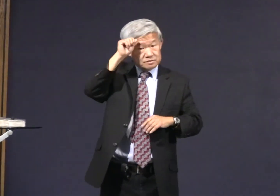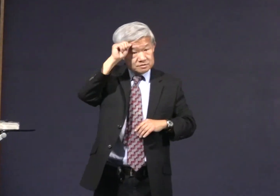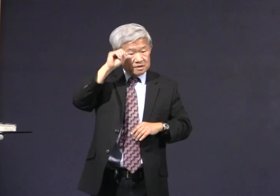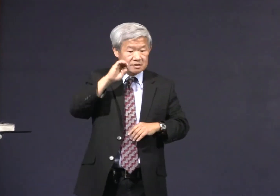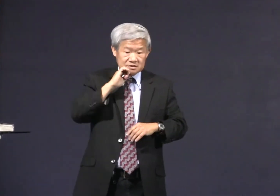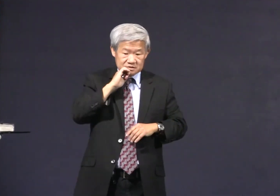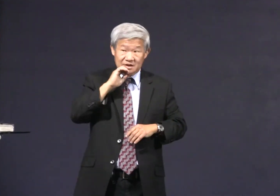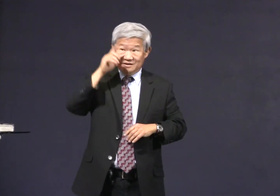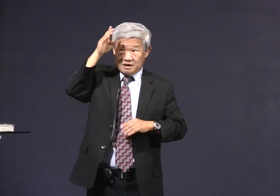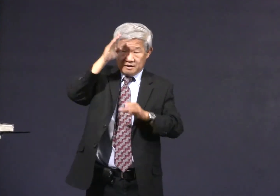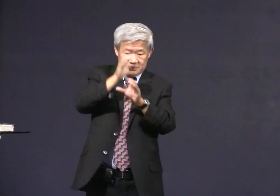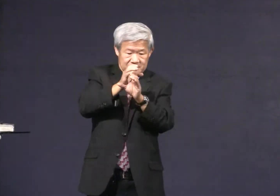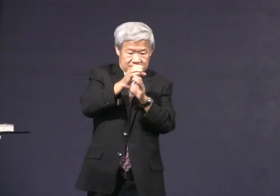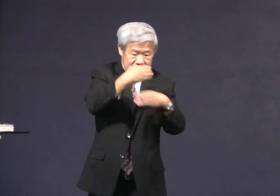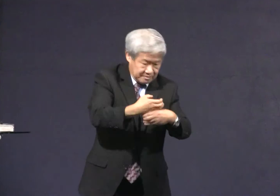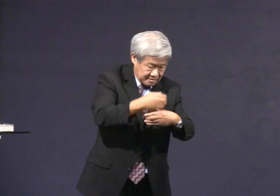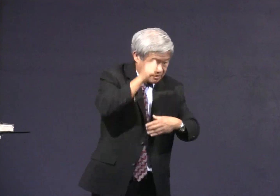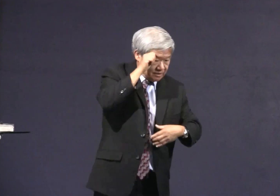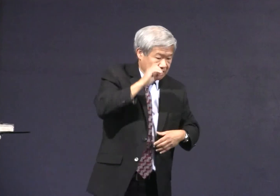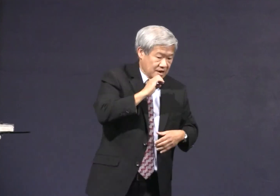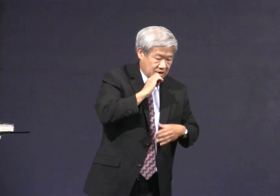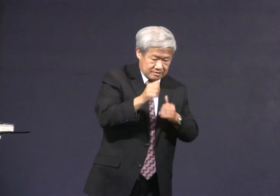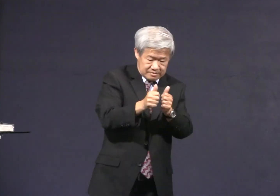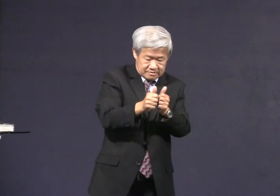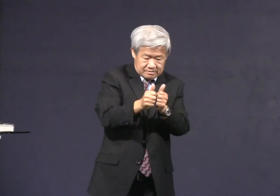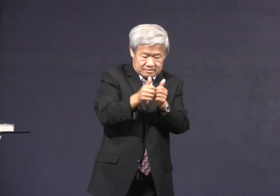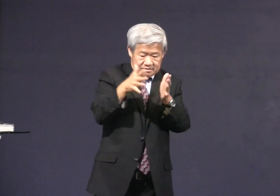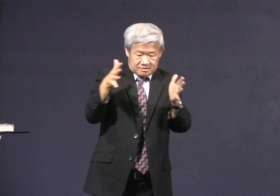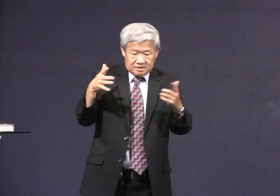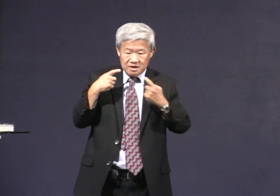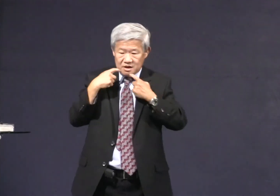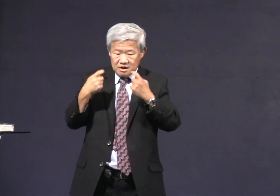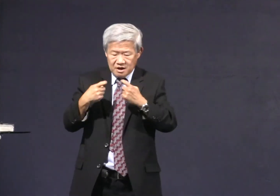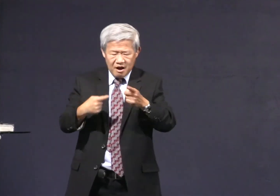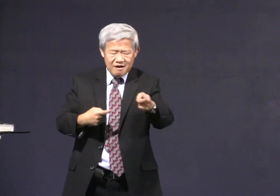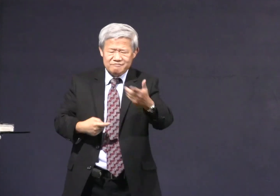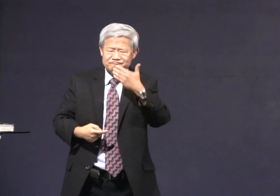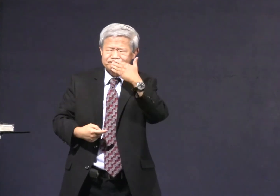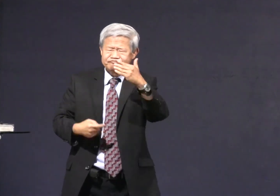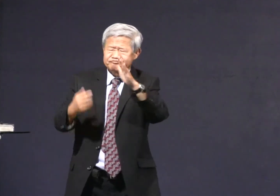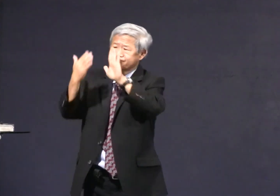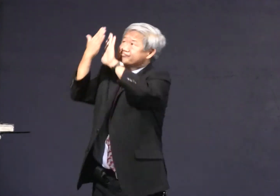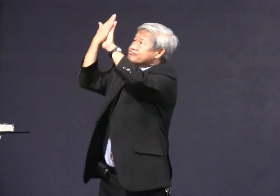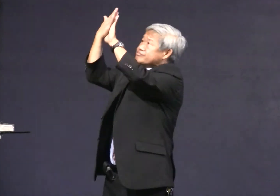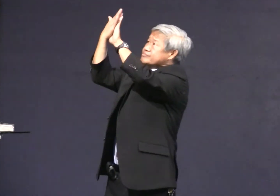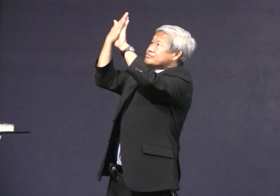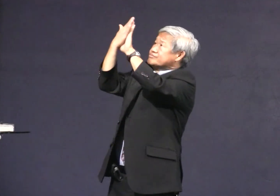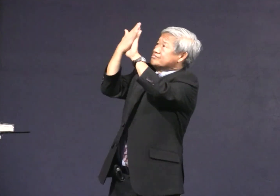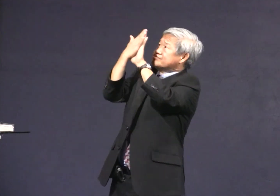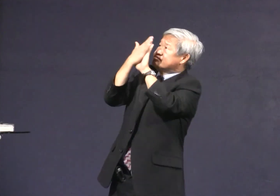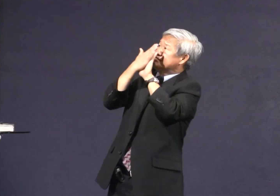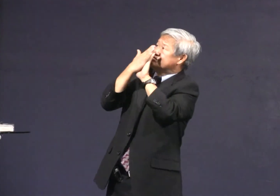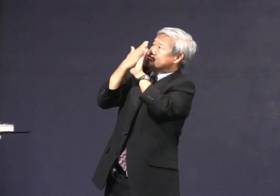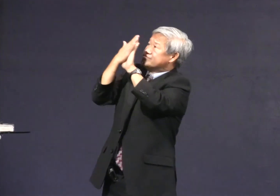sin. Adam and Eve, when God created them, were without sin, and they had